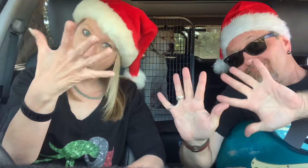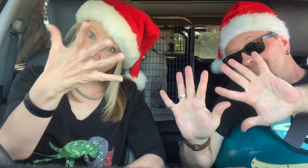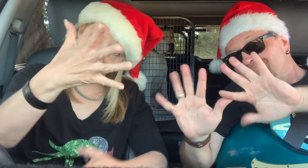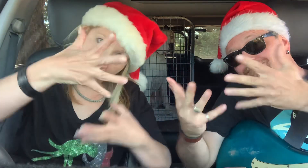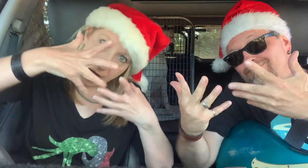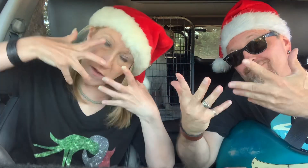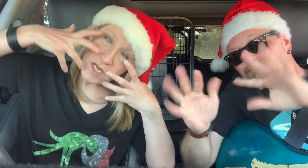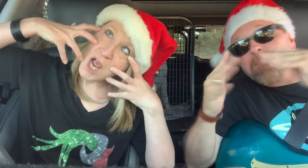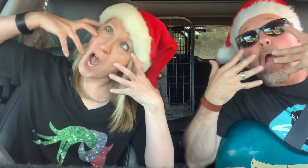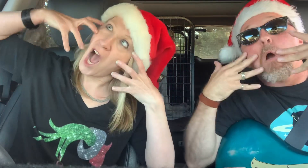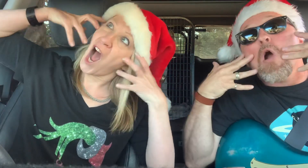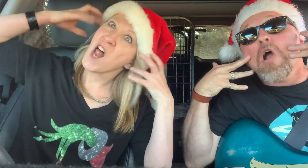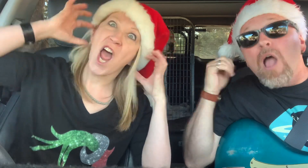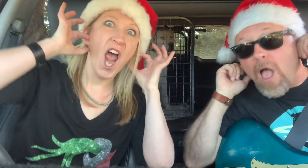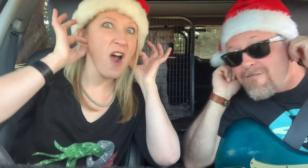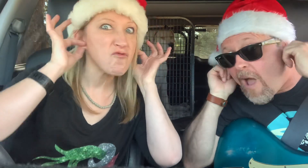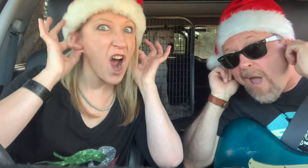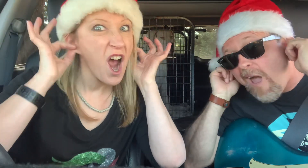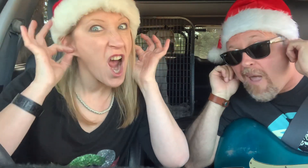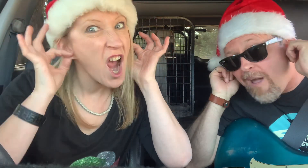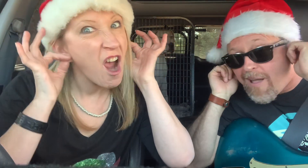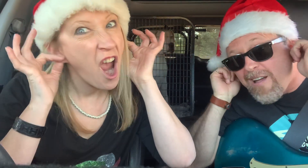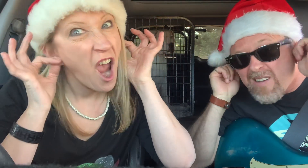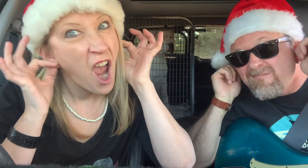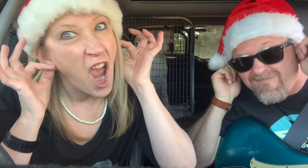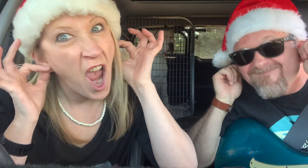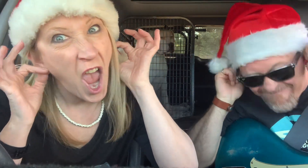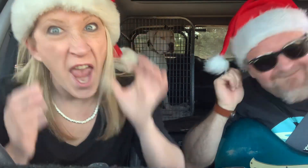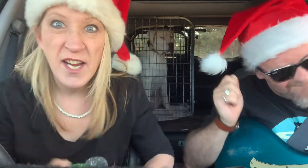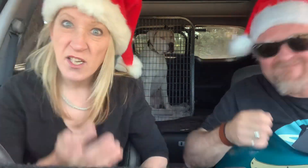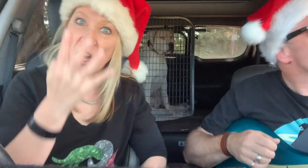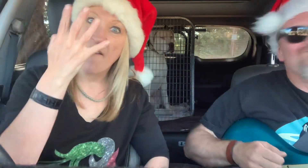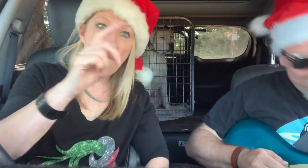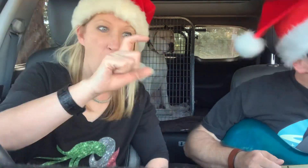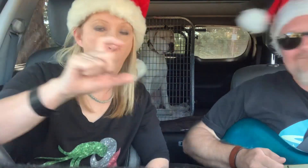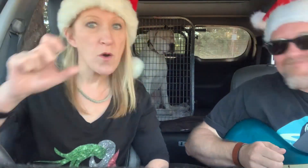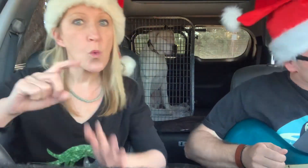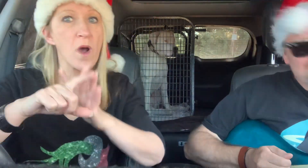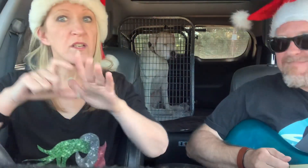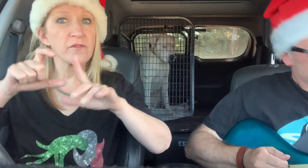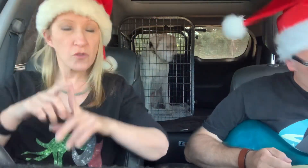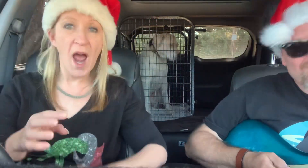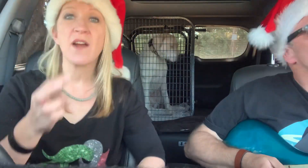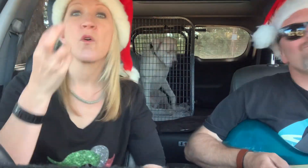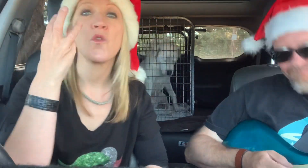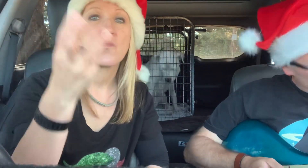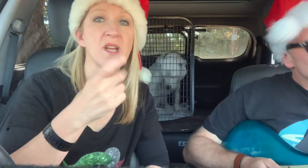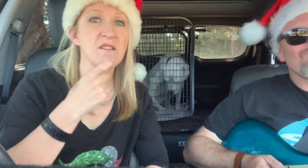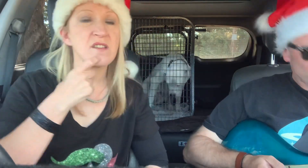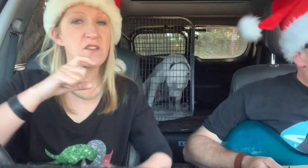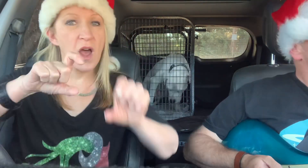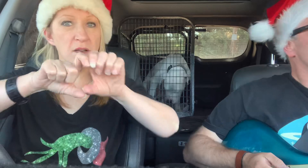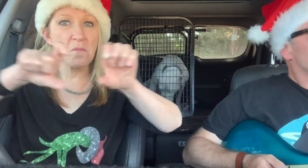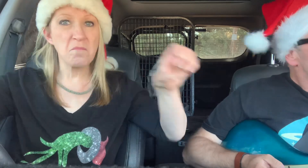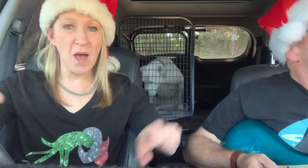-footed jacks and a